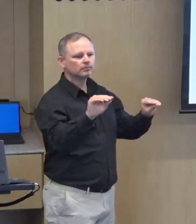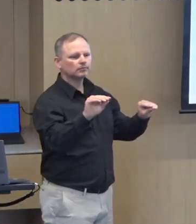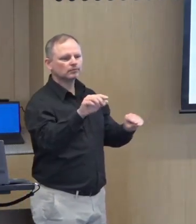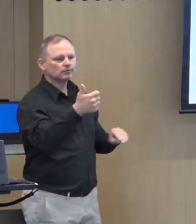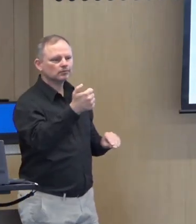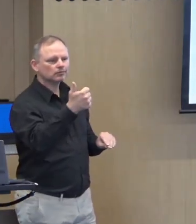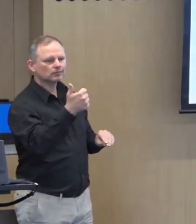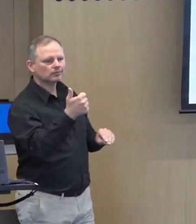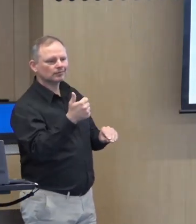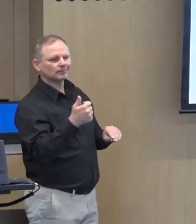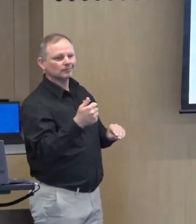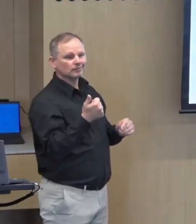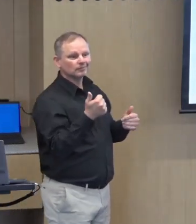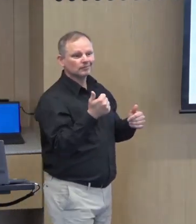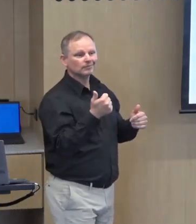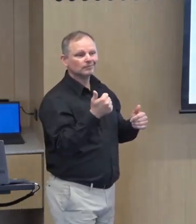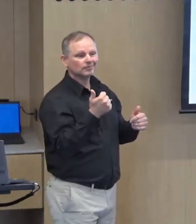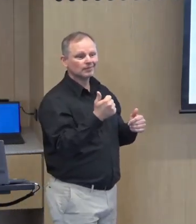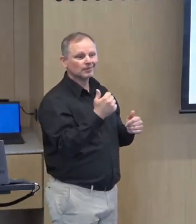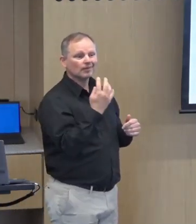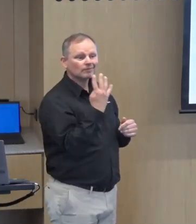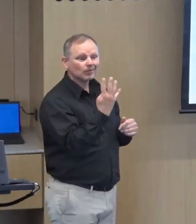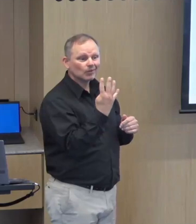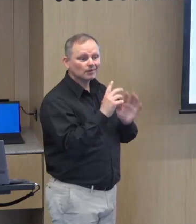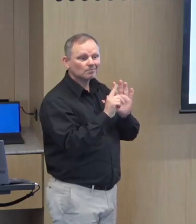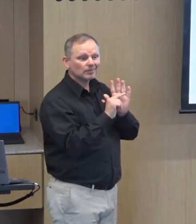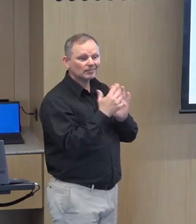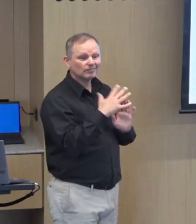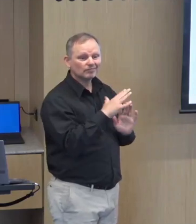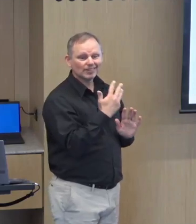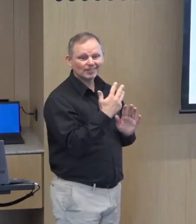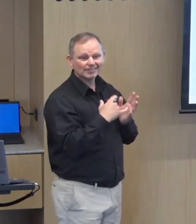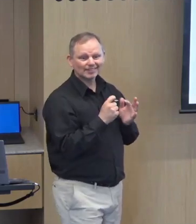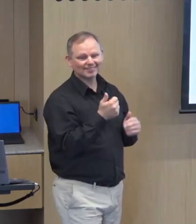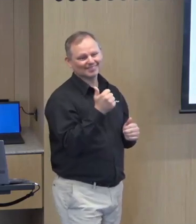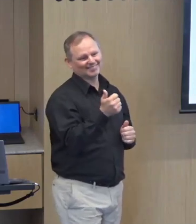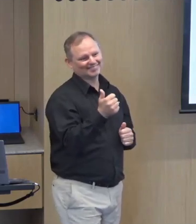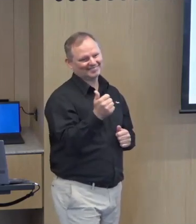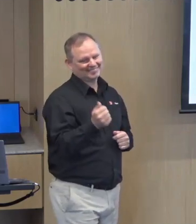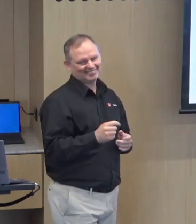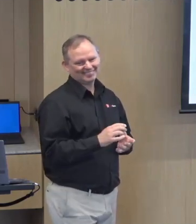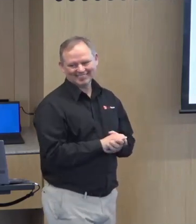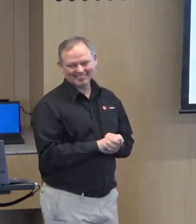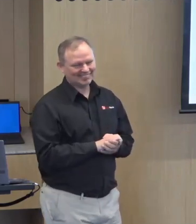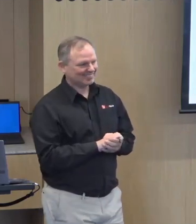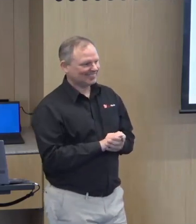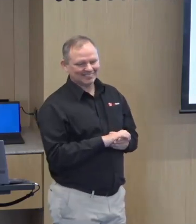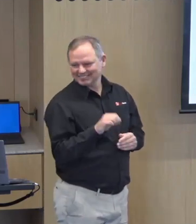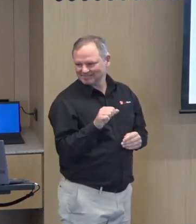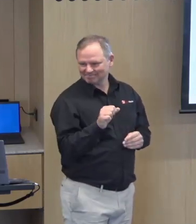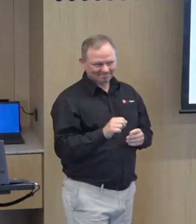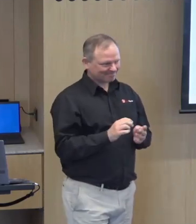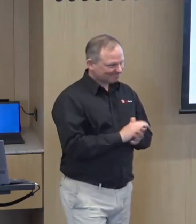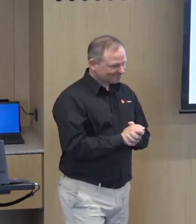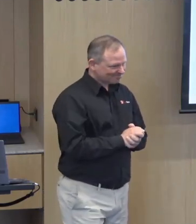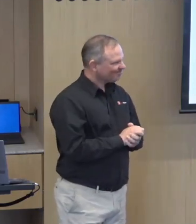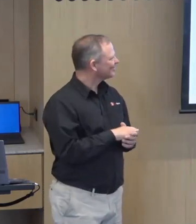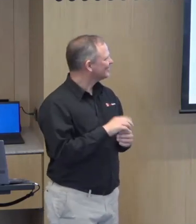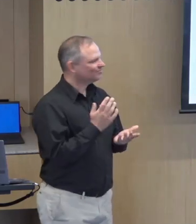How did he go? Did you time, Ramos? Was he under five minutes? Four minutes, 59 seconds. That's incredible. I can't believe it.